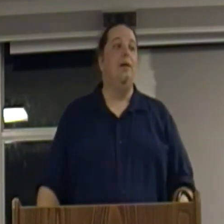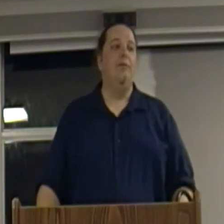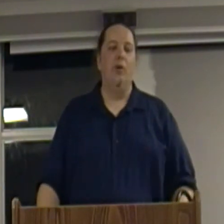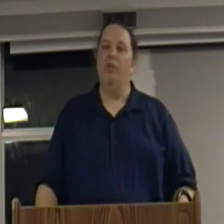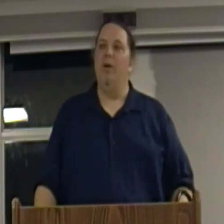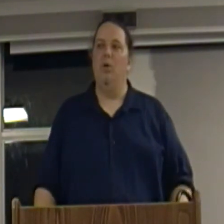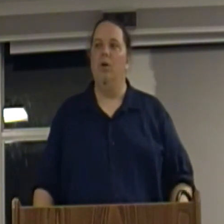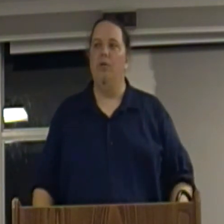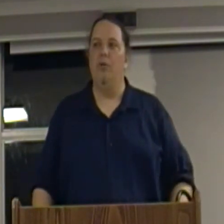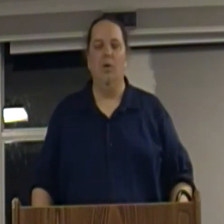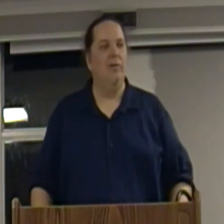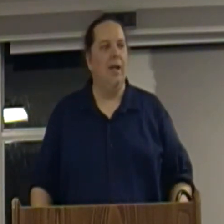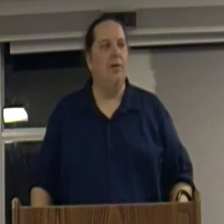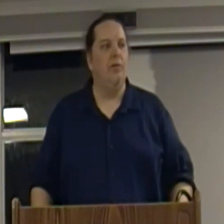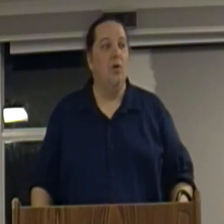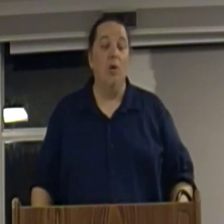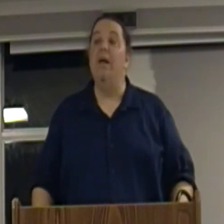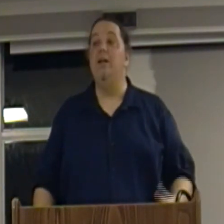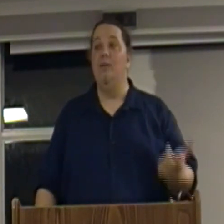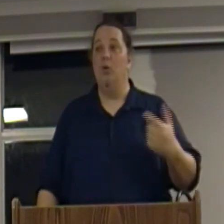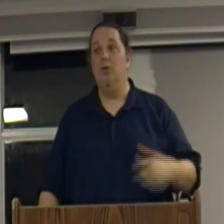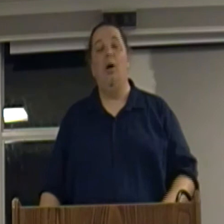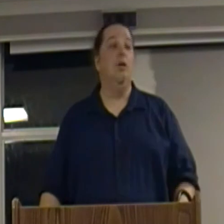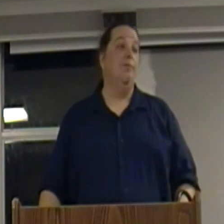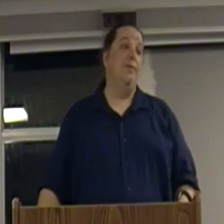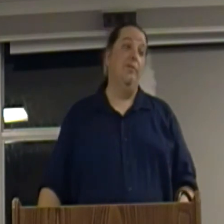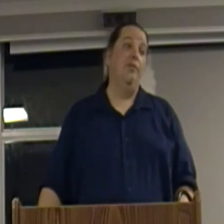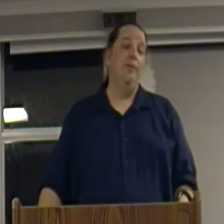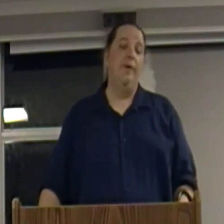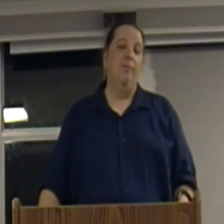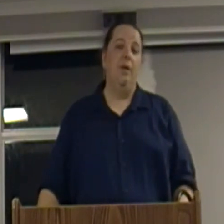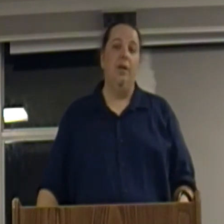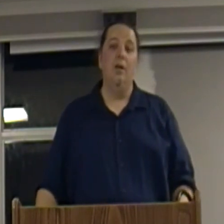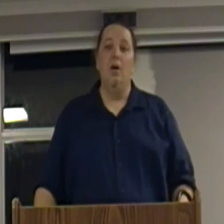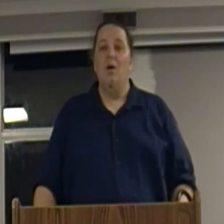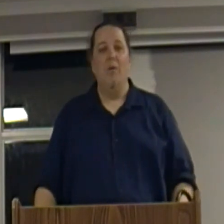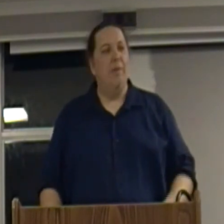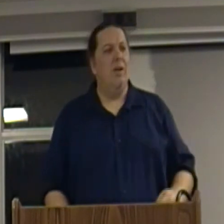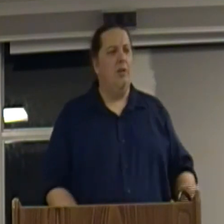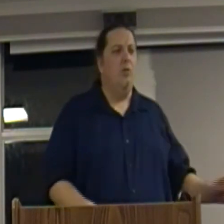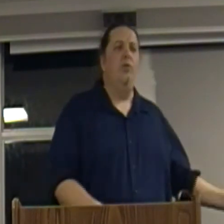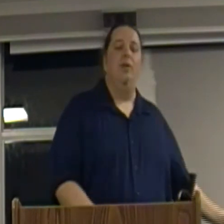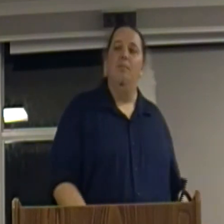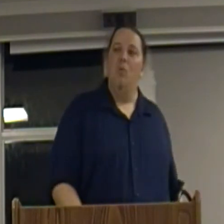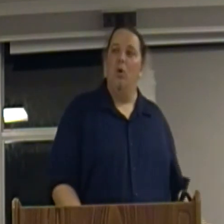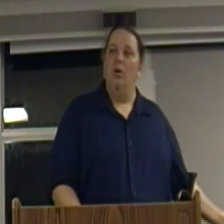forcing my workers to work for less or making them work longer but for the same amount of money or maybe I'll use more